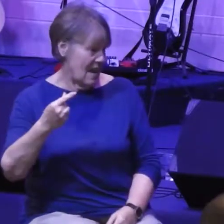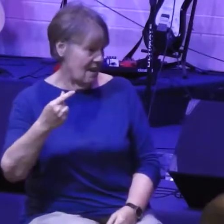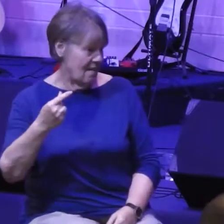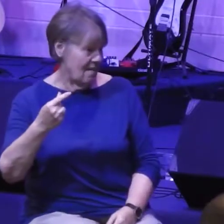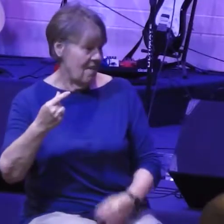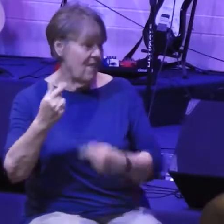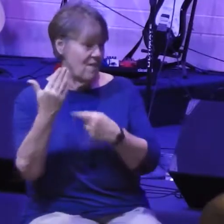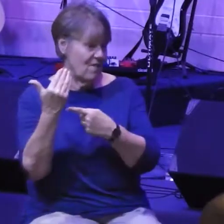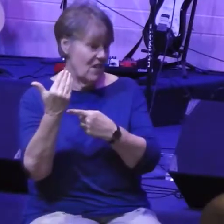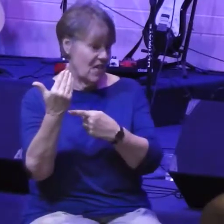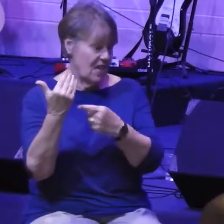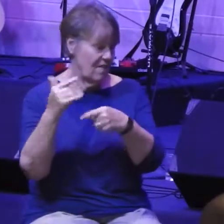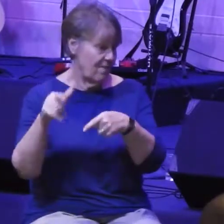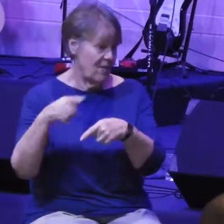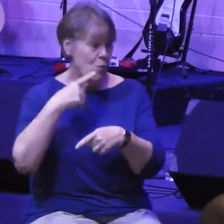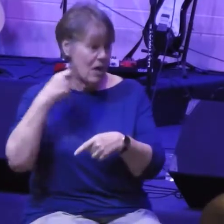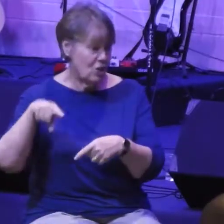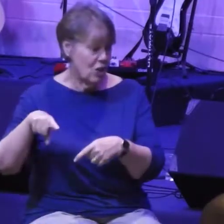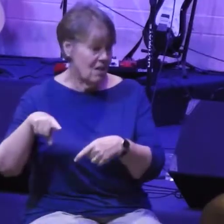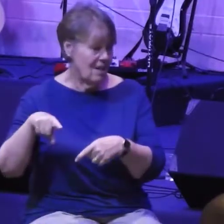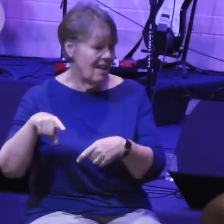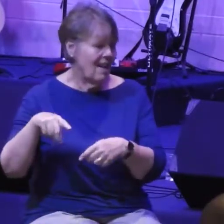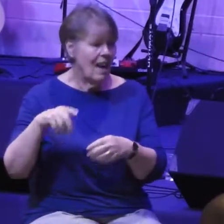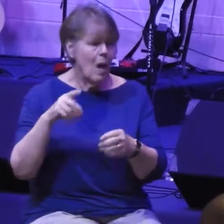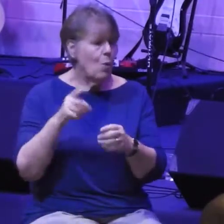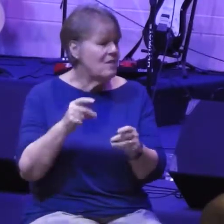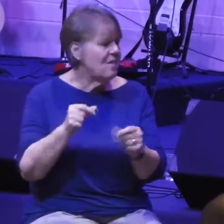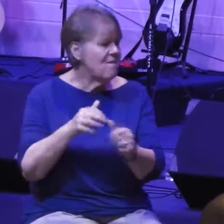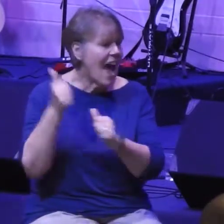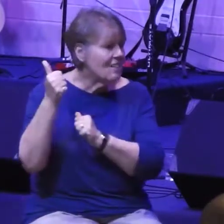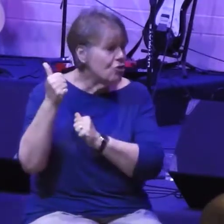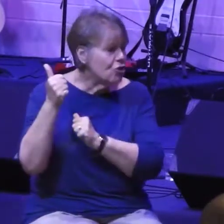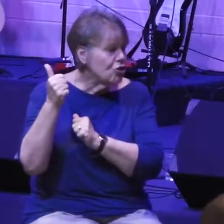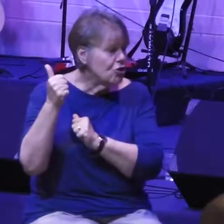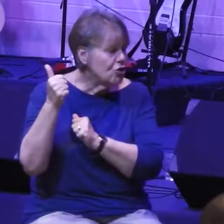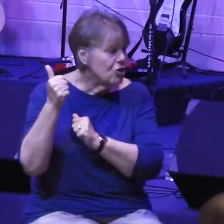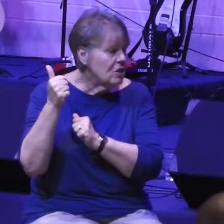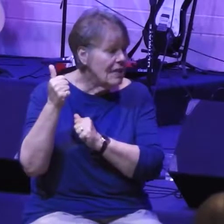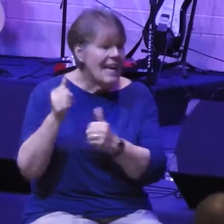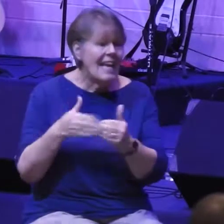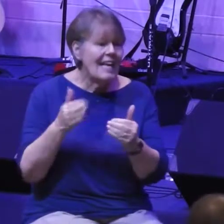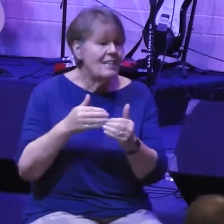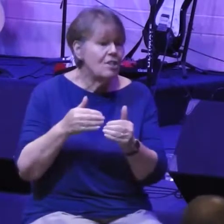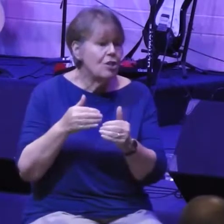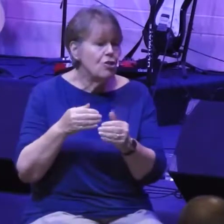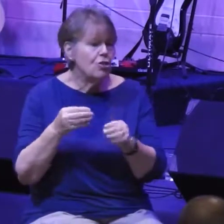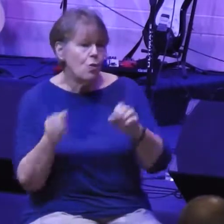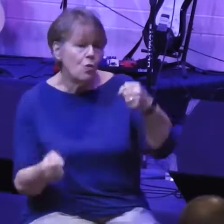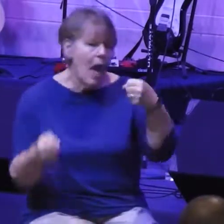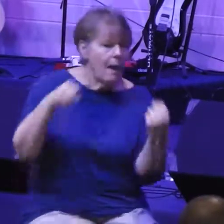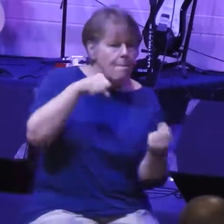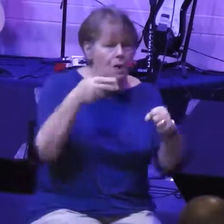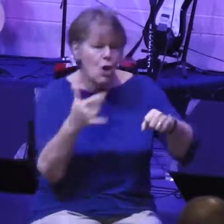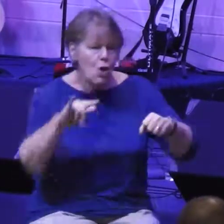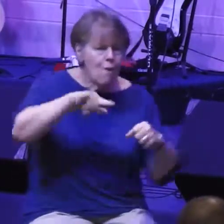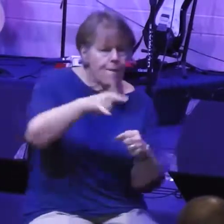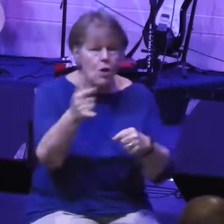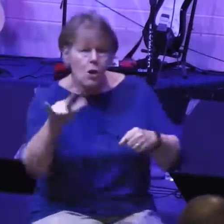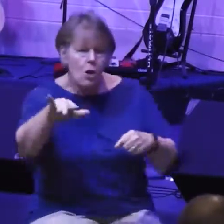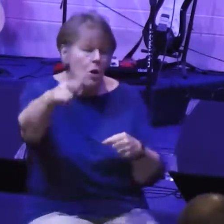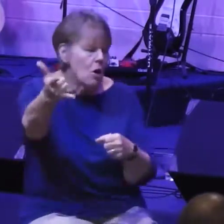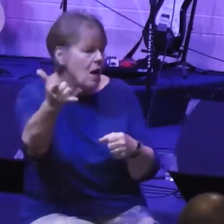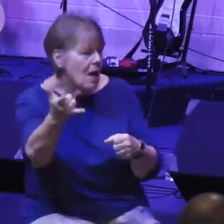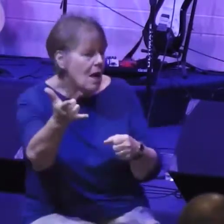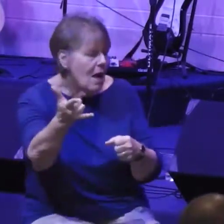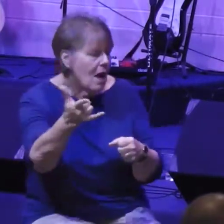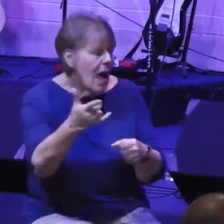author tells, was faster, was more maneuverable, and had a better thrust-to-weight